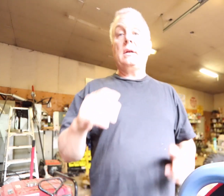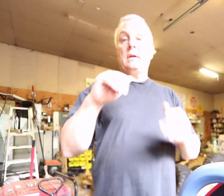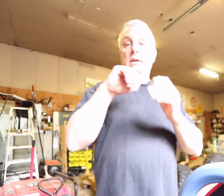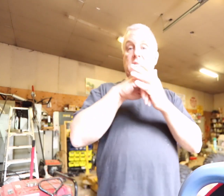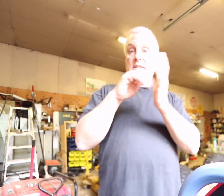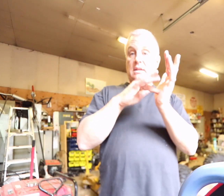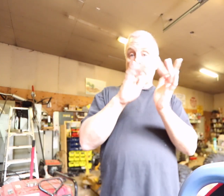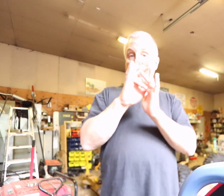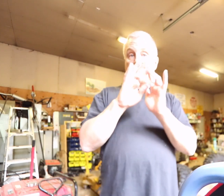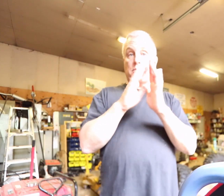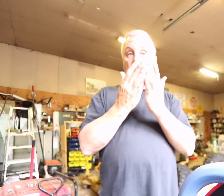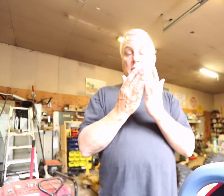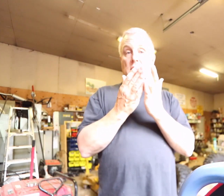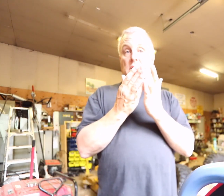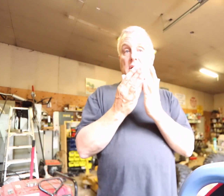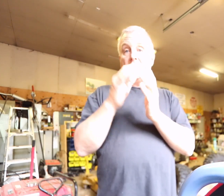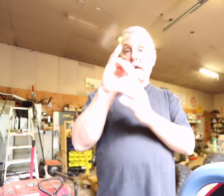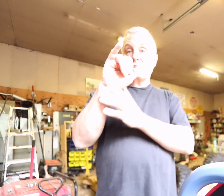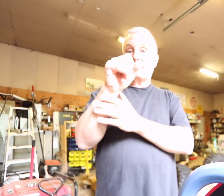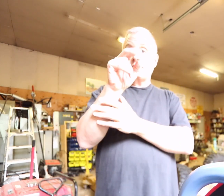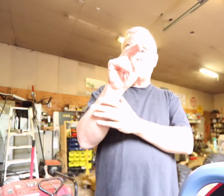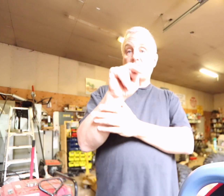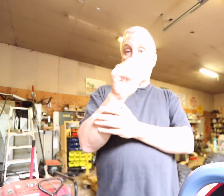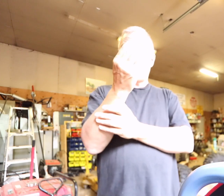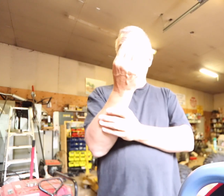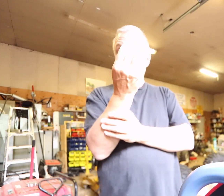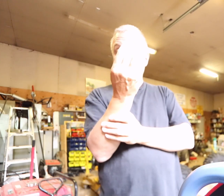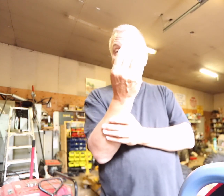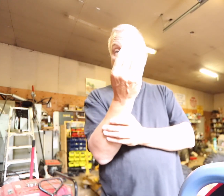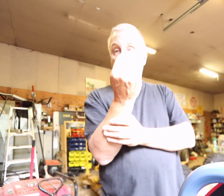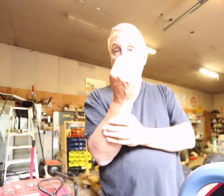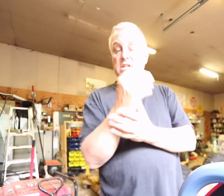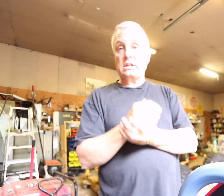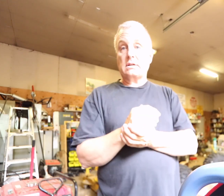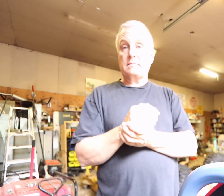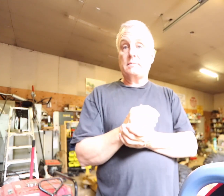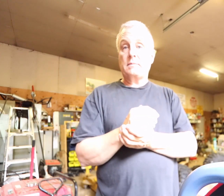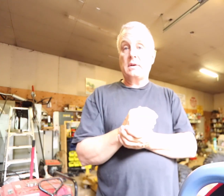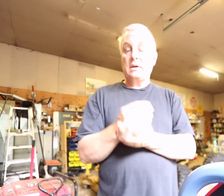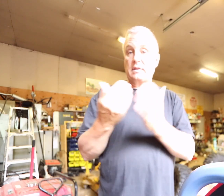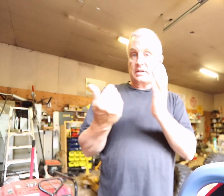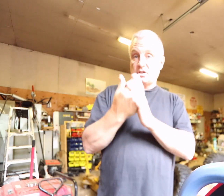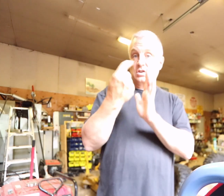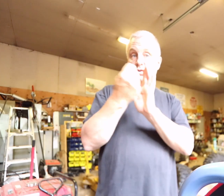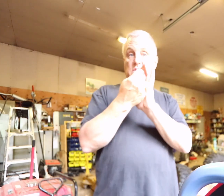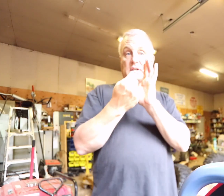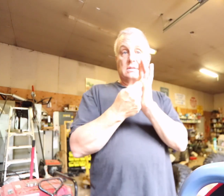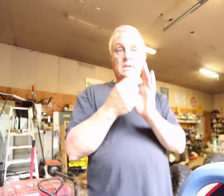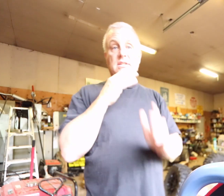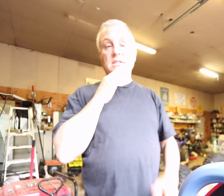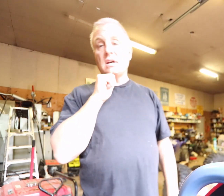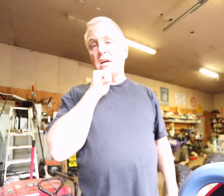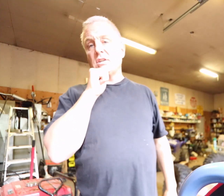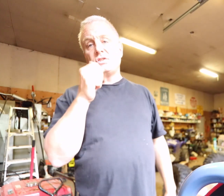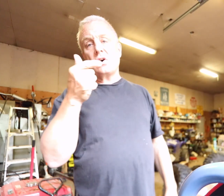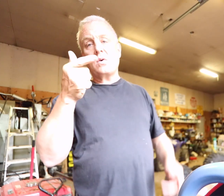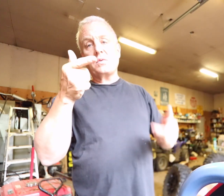It's in the Bible. It's from John 14. That's in the New Testament. It says, don't